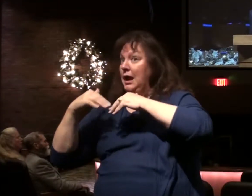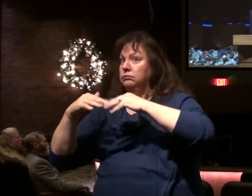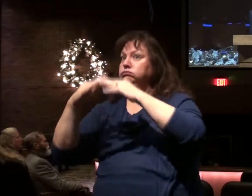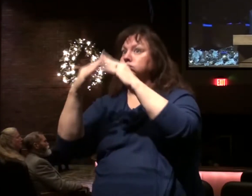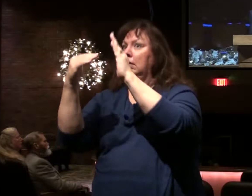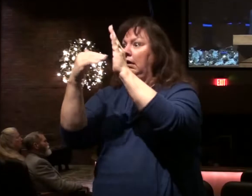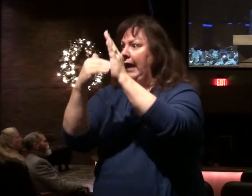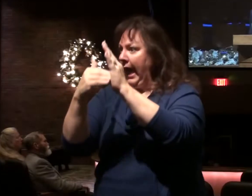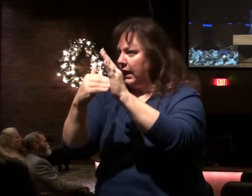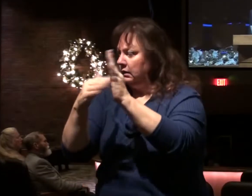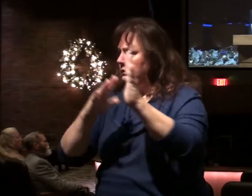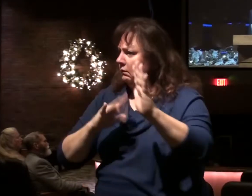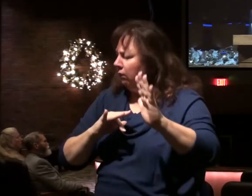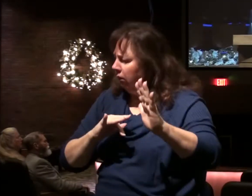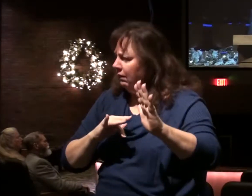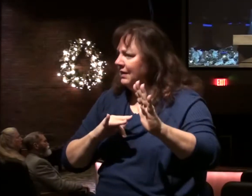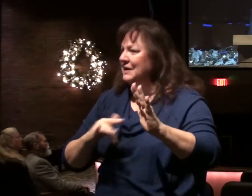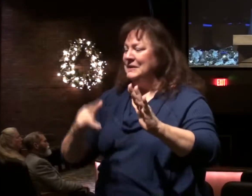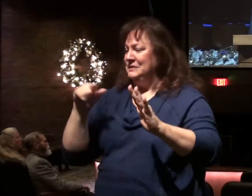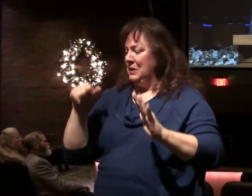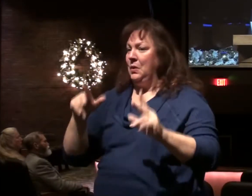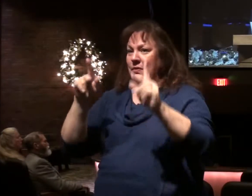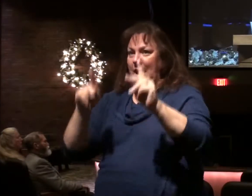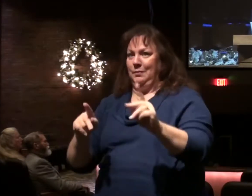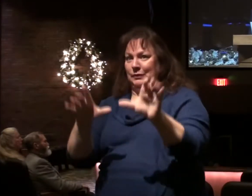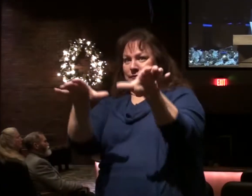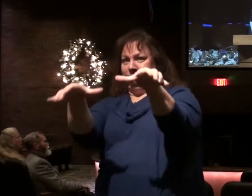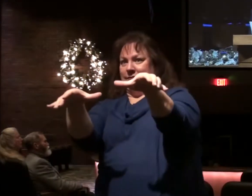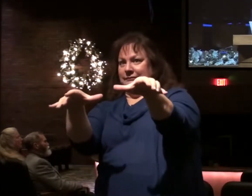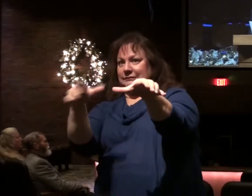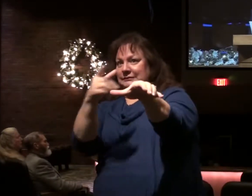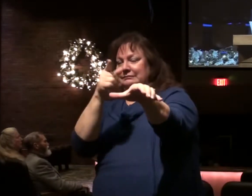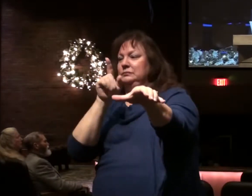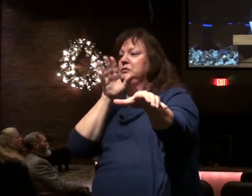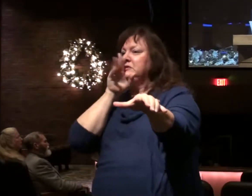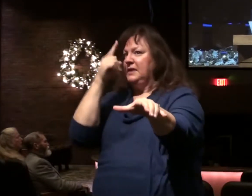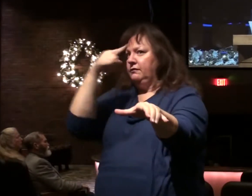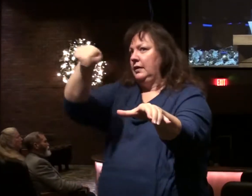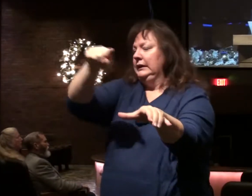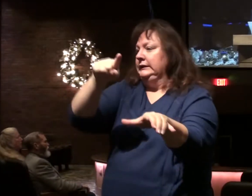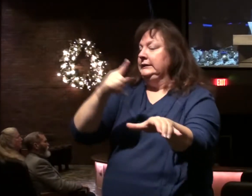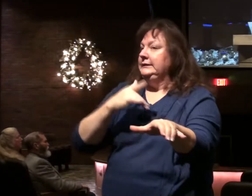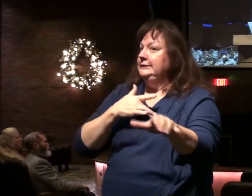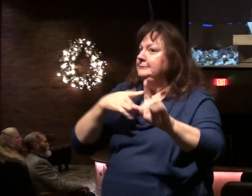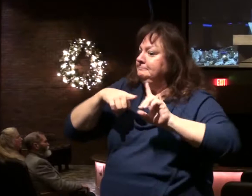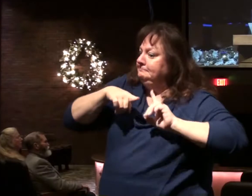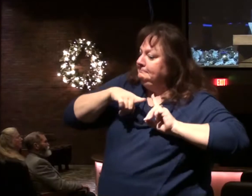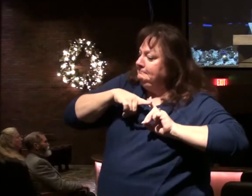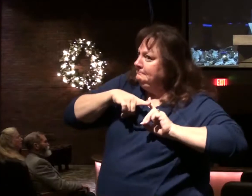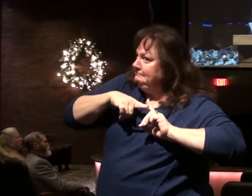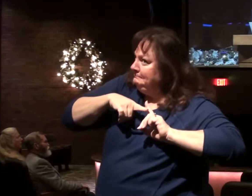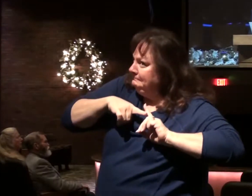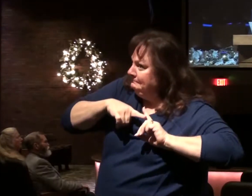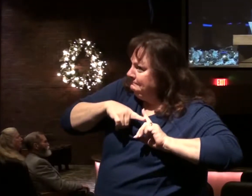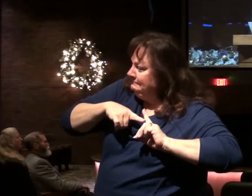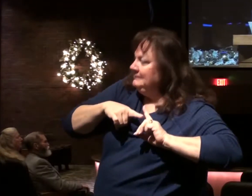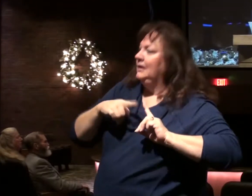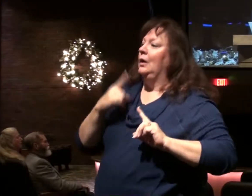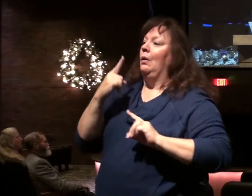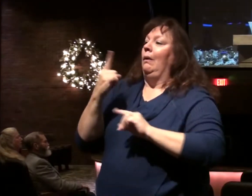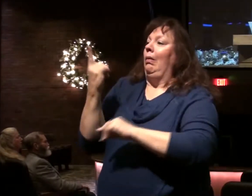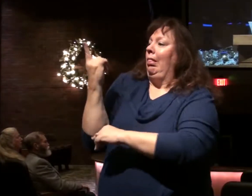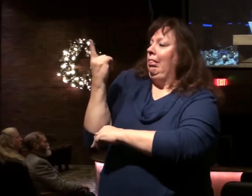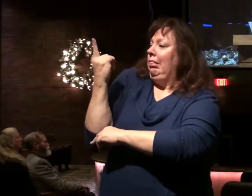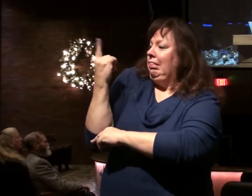the spokesman for the recently reorganized Sanhedrin was cautionably obstinistic. One